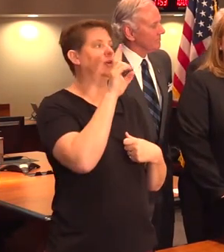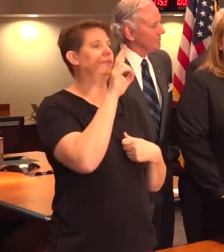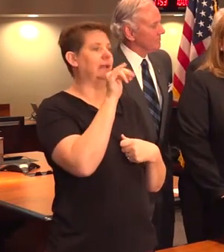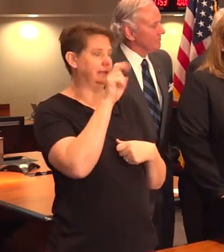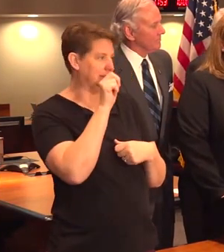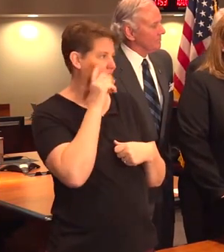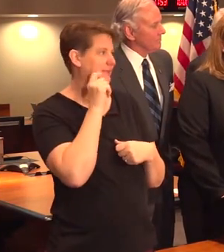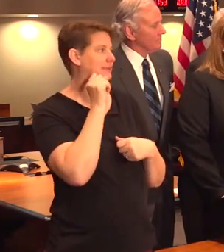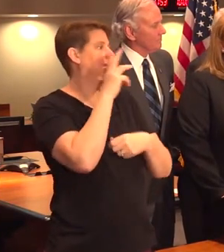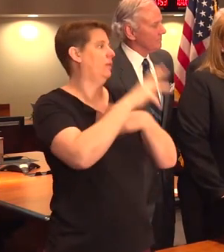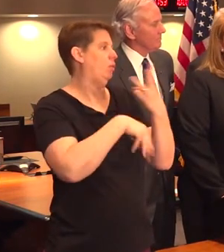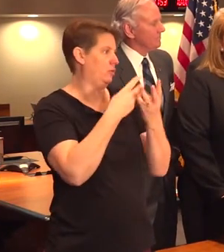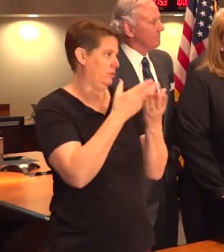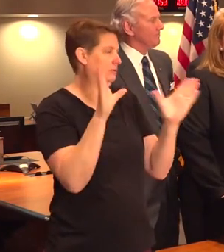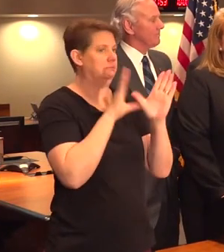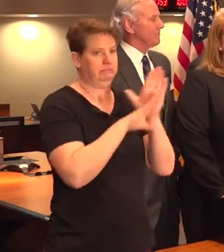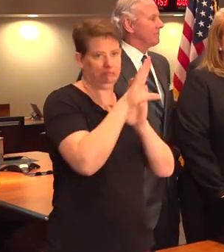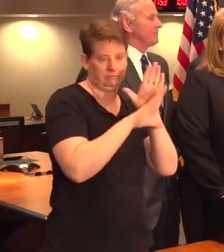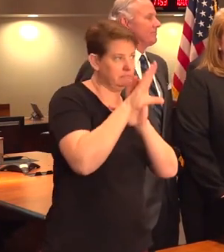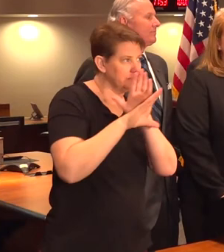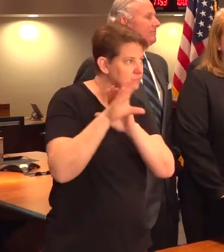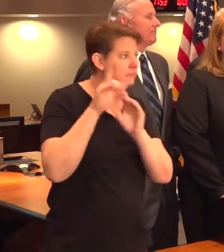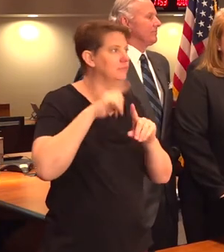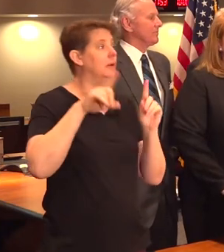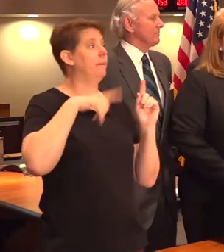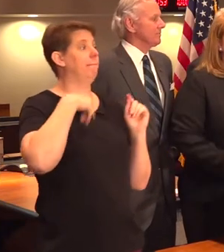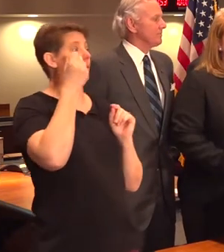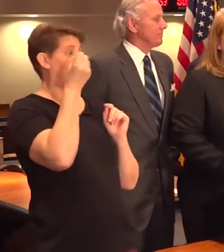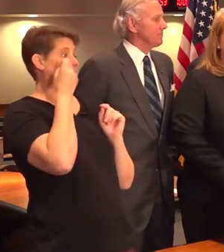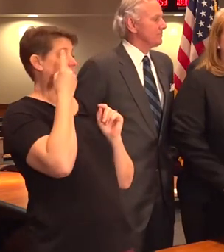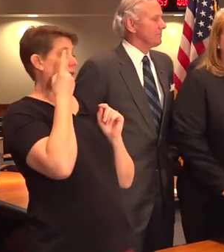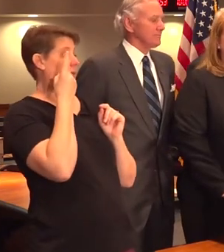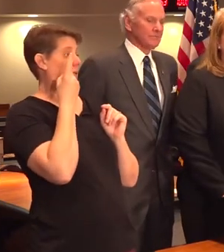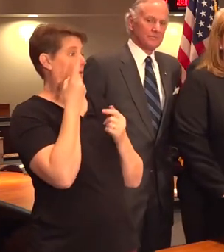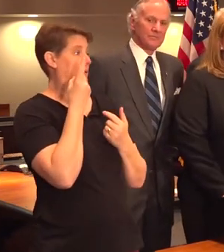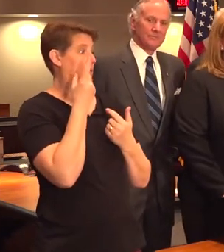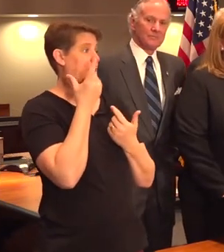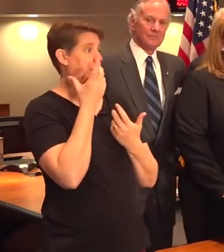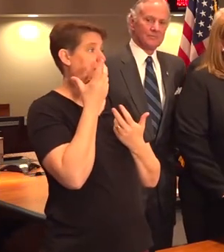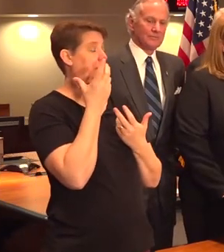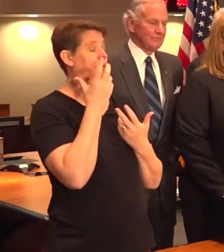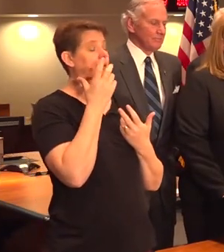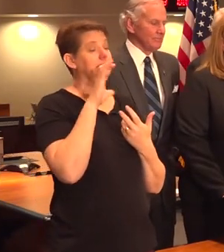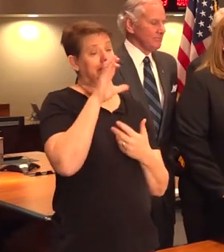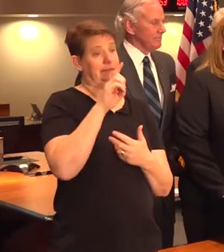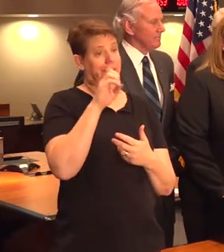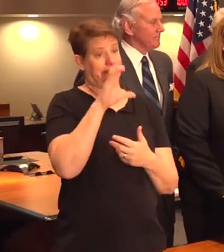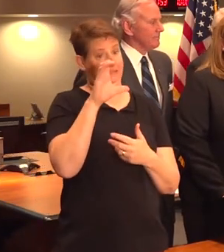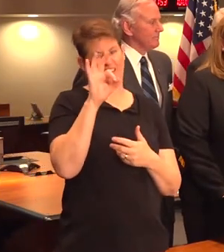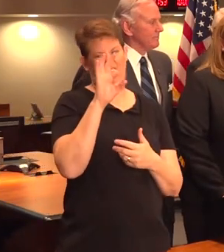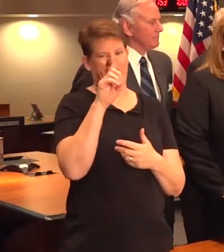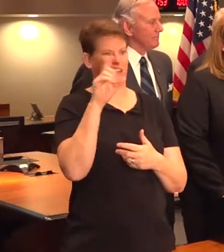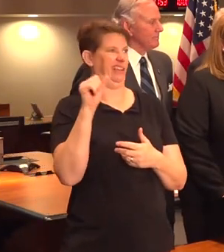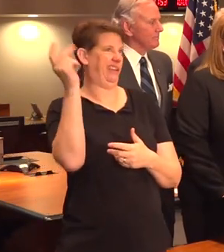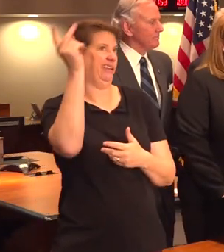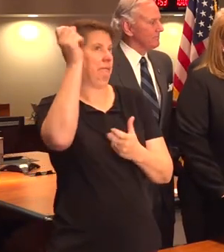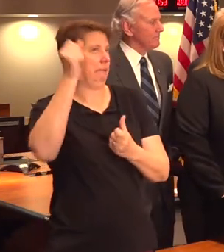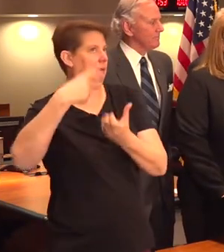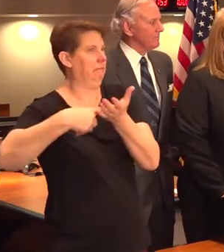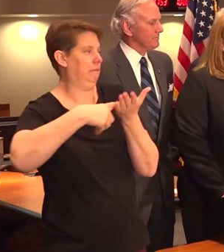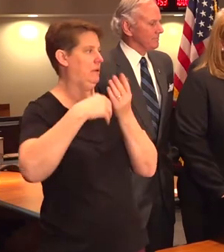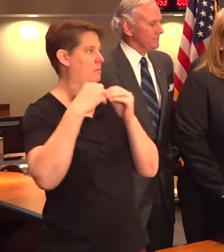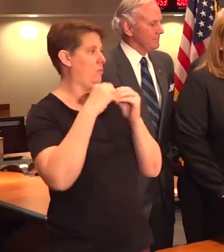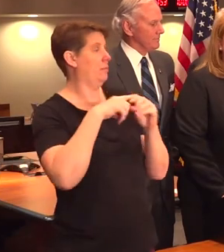worldwide in development. From what I understand, and this, again, the CDC and the FDA could speak more to this, but they are